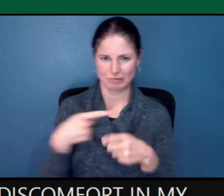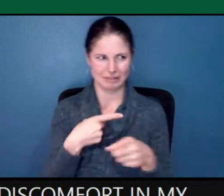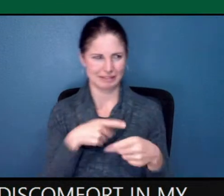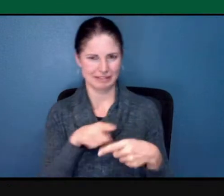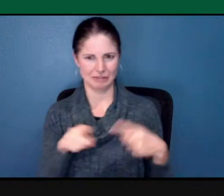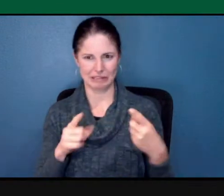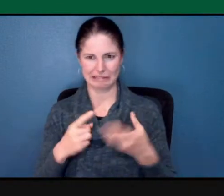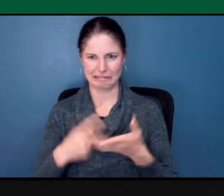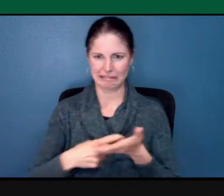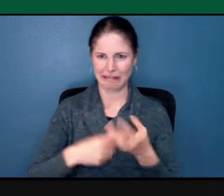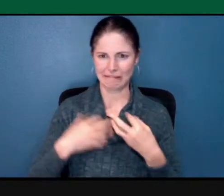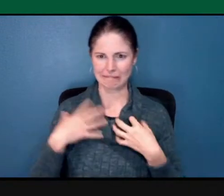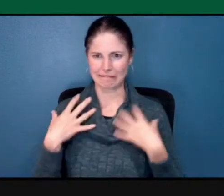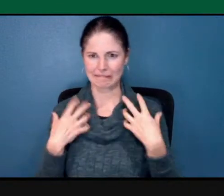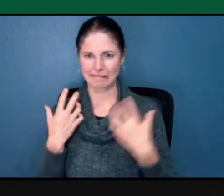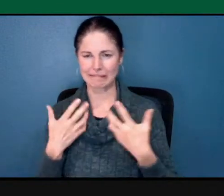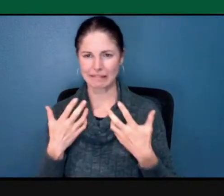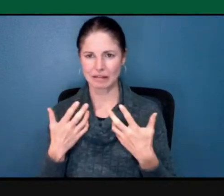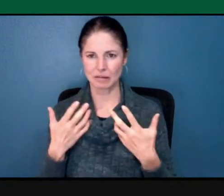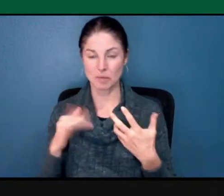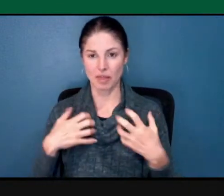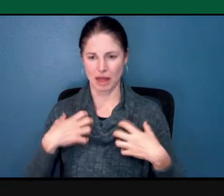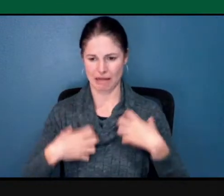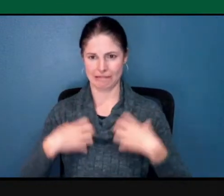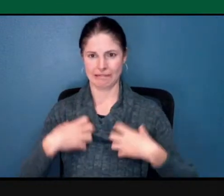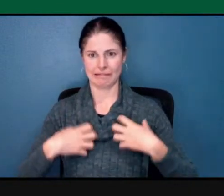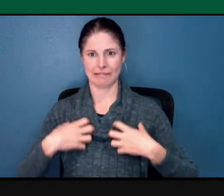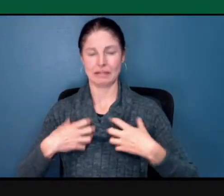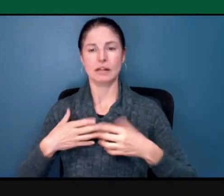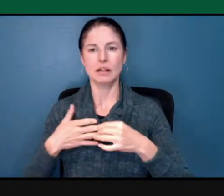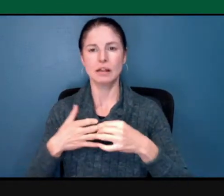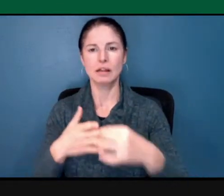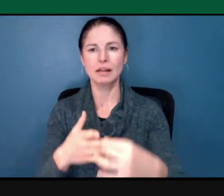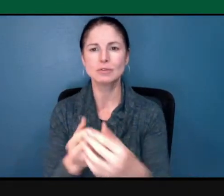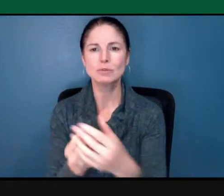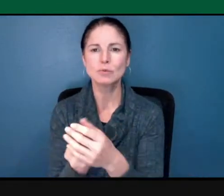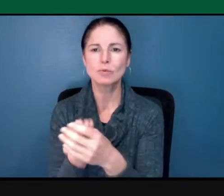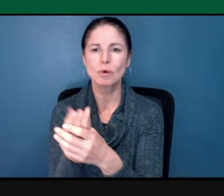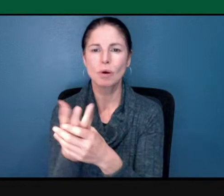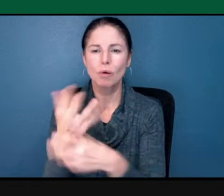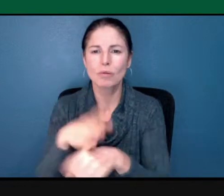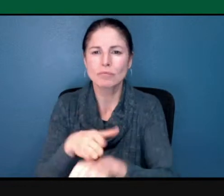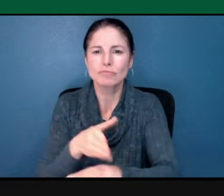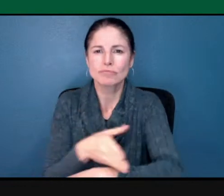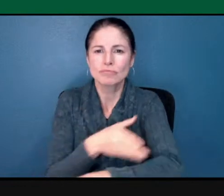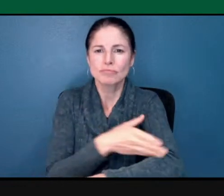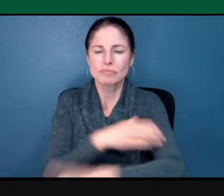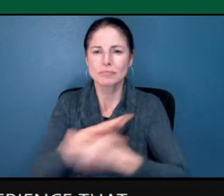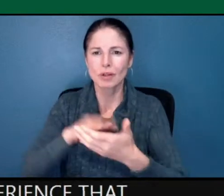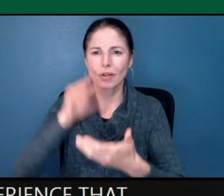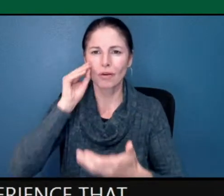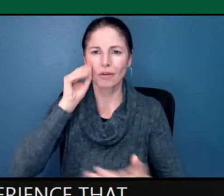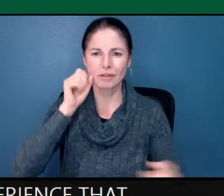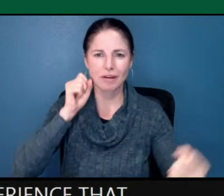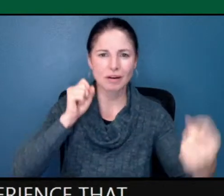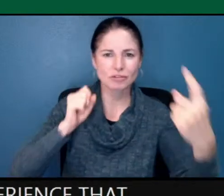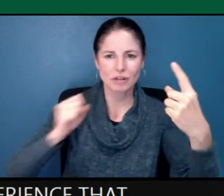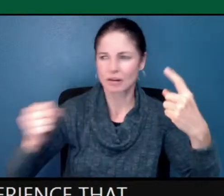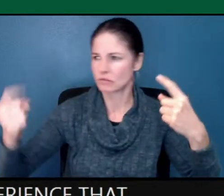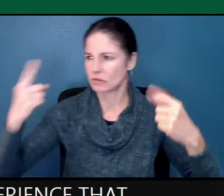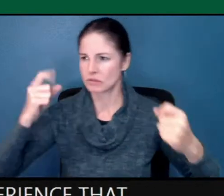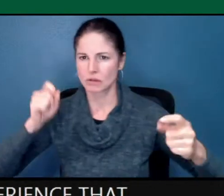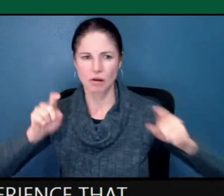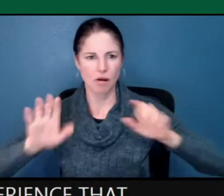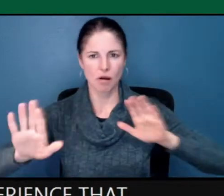discomfort, then we have growth. And we can begin to better understand the different experiences that all of us have.